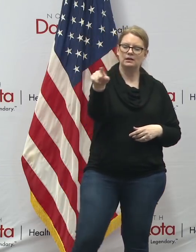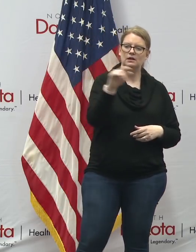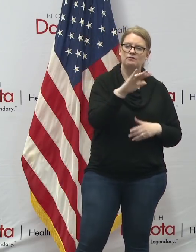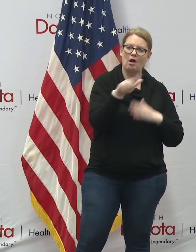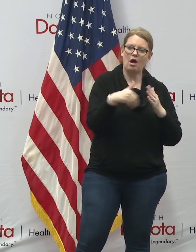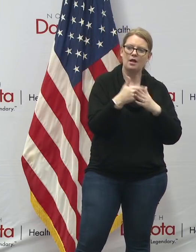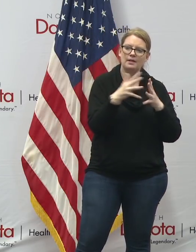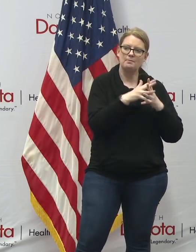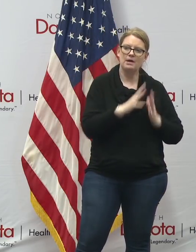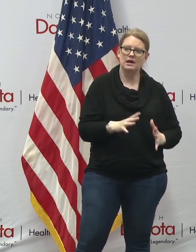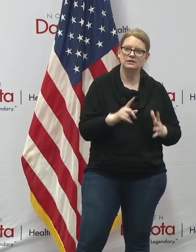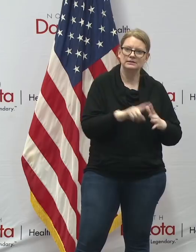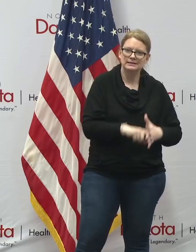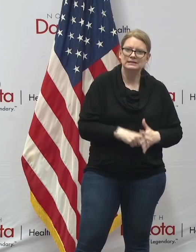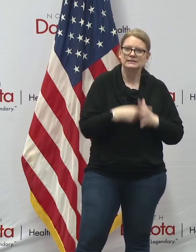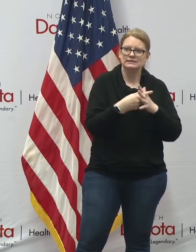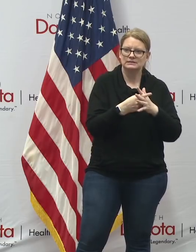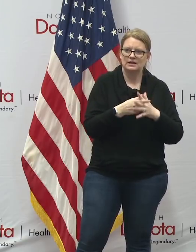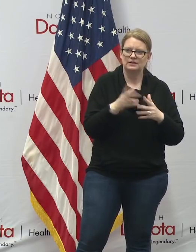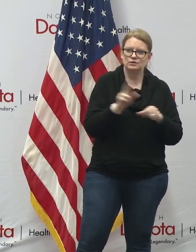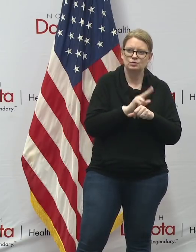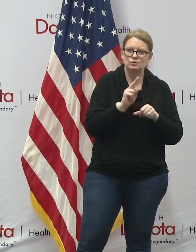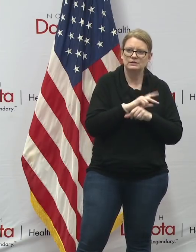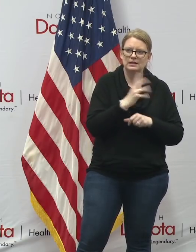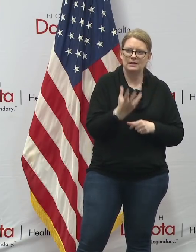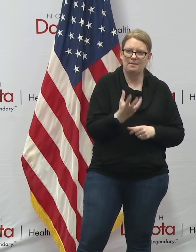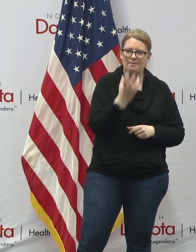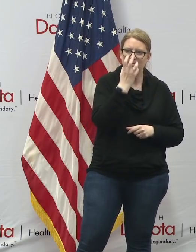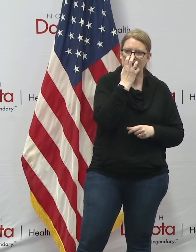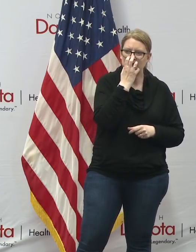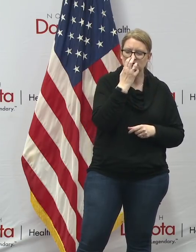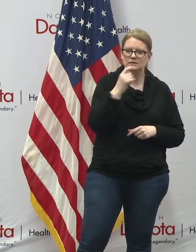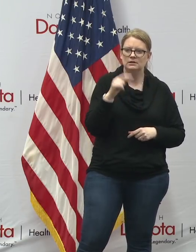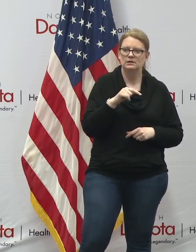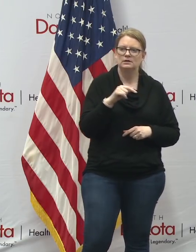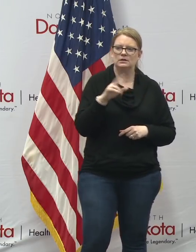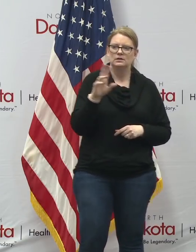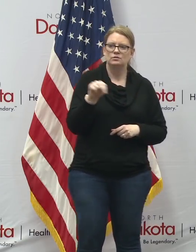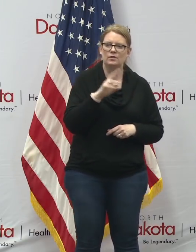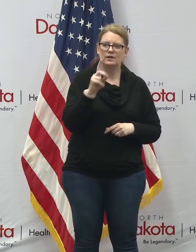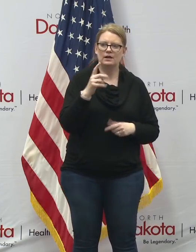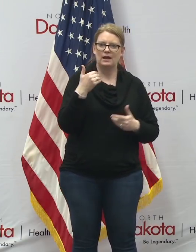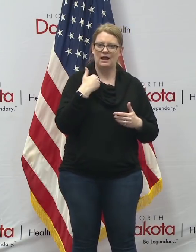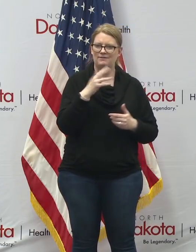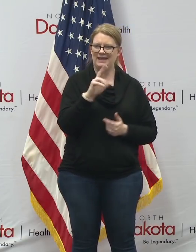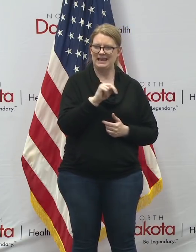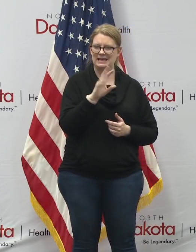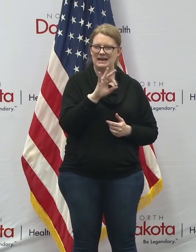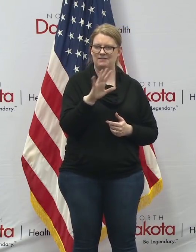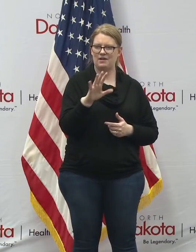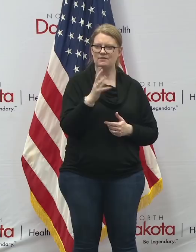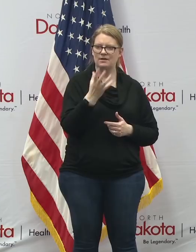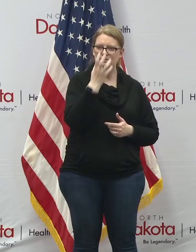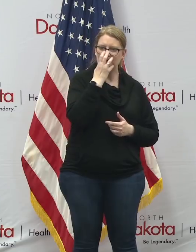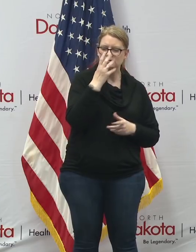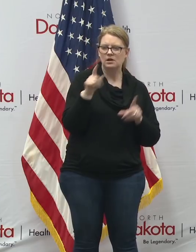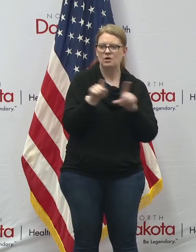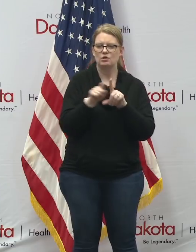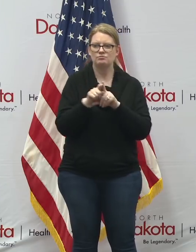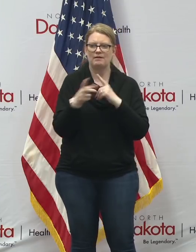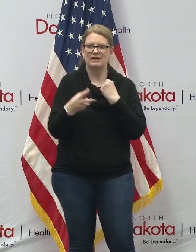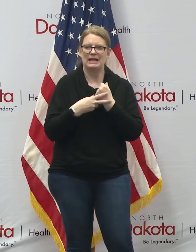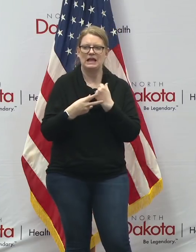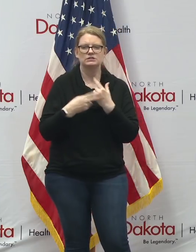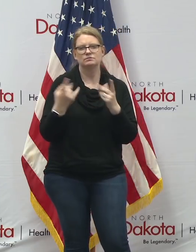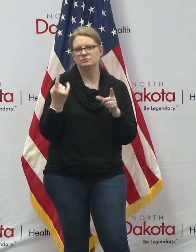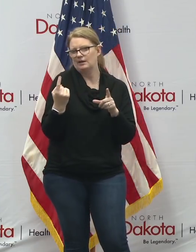urged to start wearing masks um does the state of north dakota just have those n95 masks or do we also have a cache of